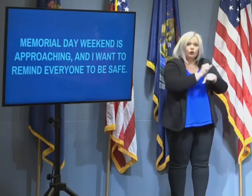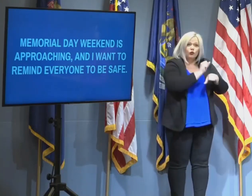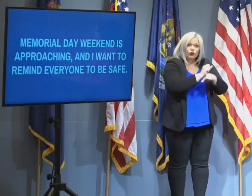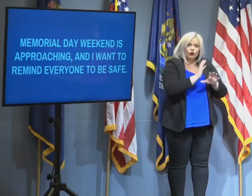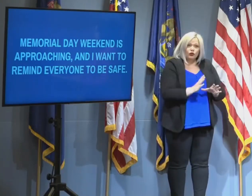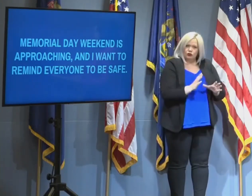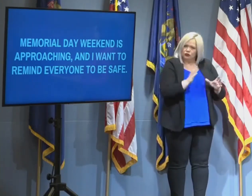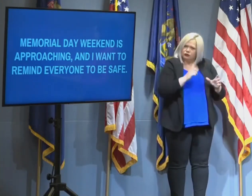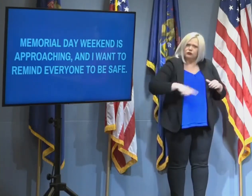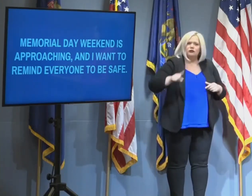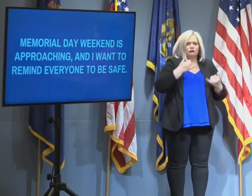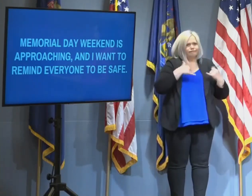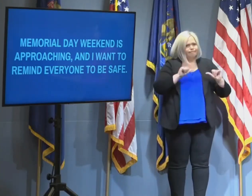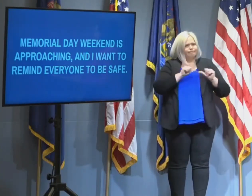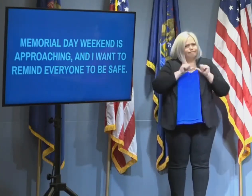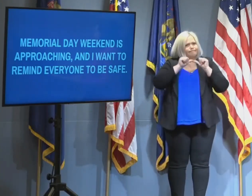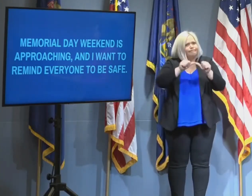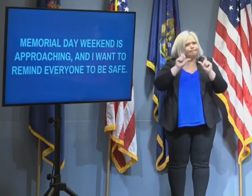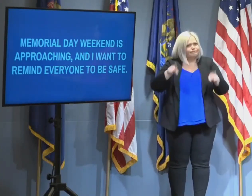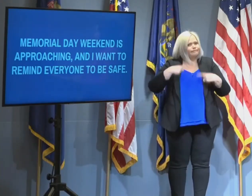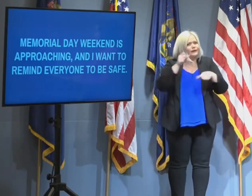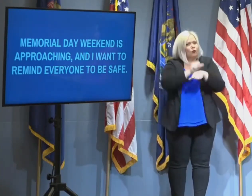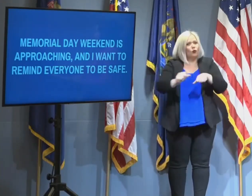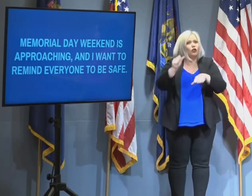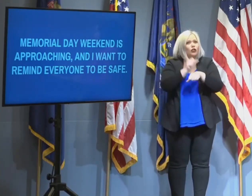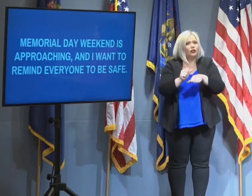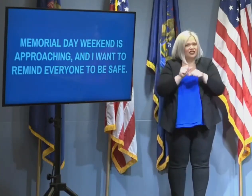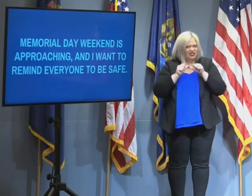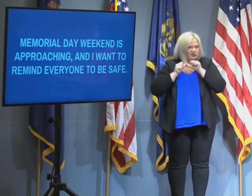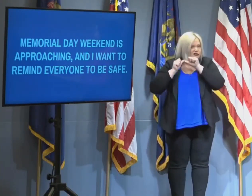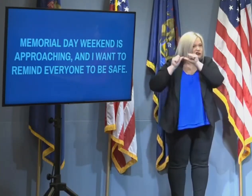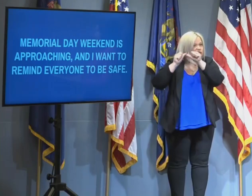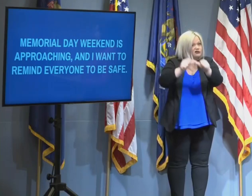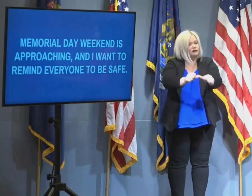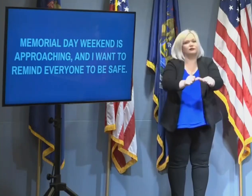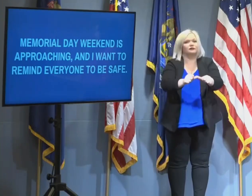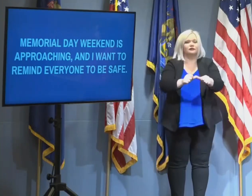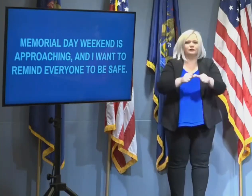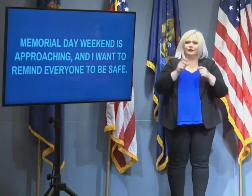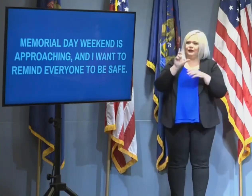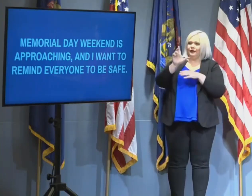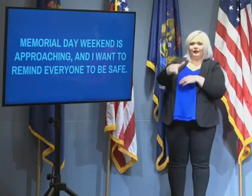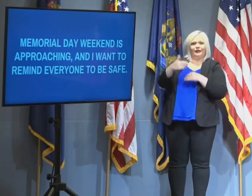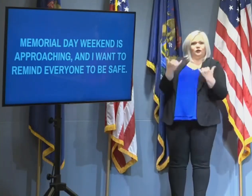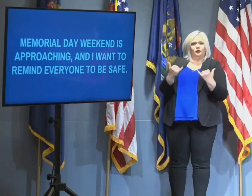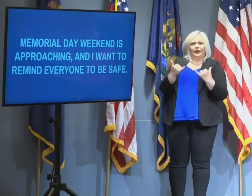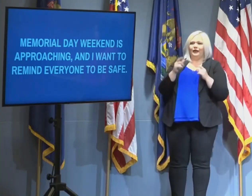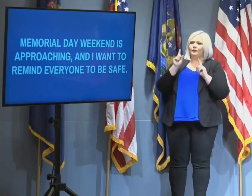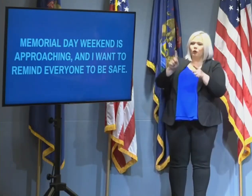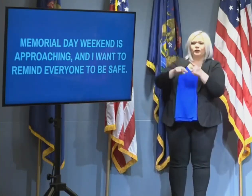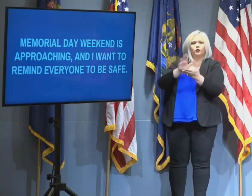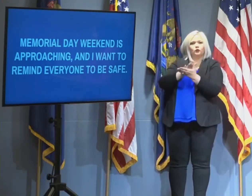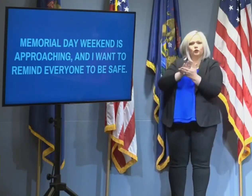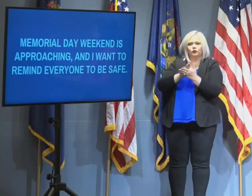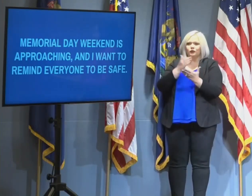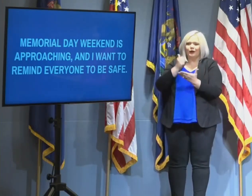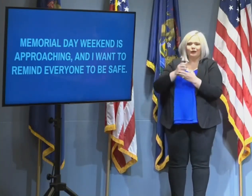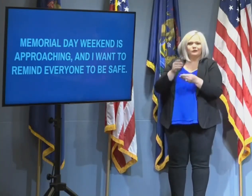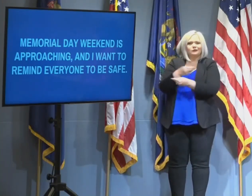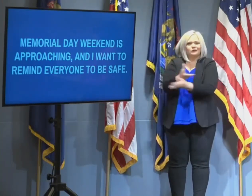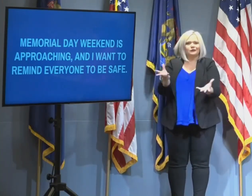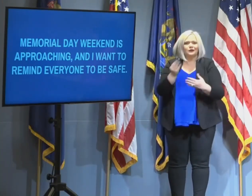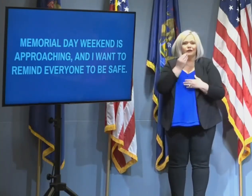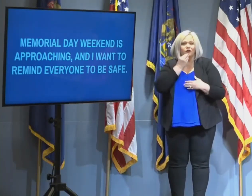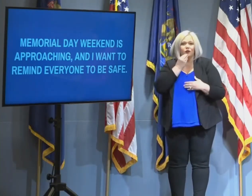people that are continuing to step up. Later today, I'll go over to a school locally and help distribute food. Our educators are